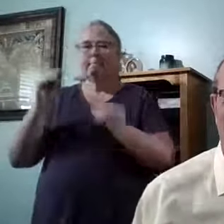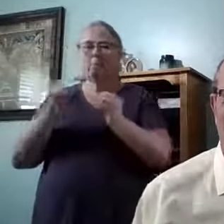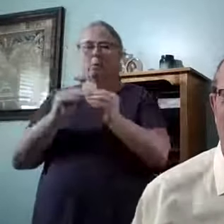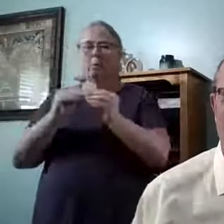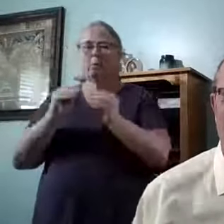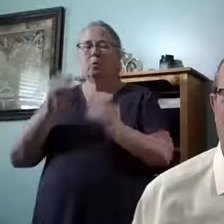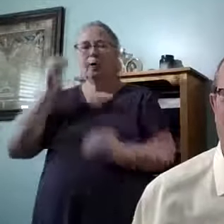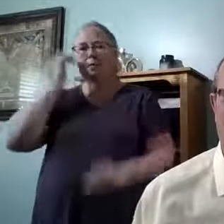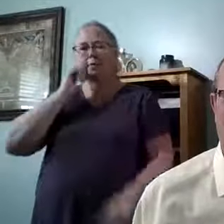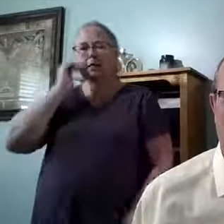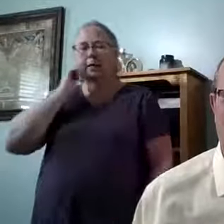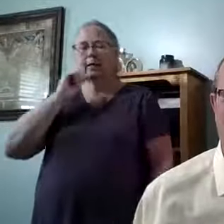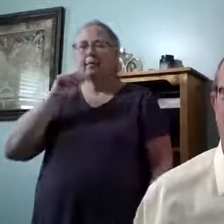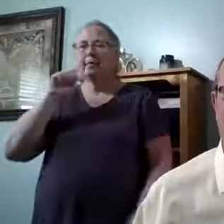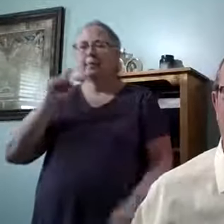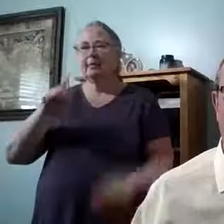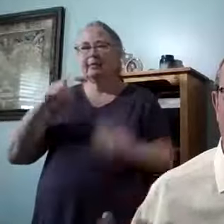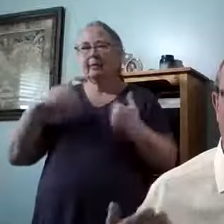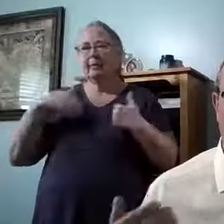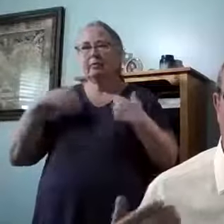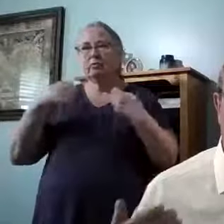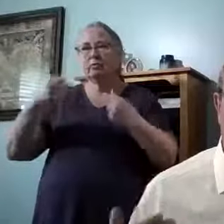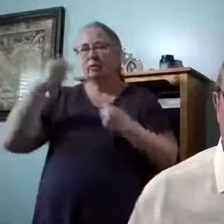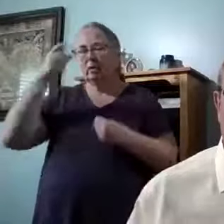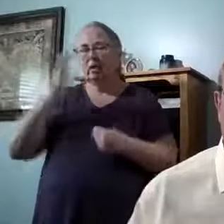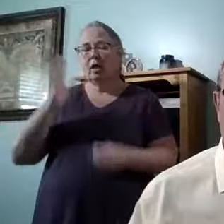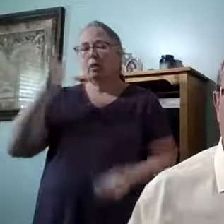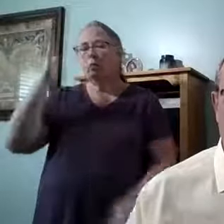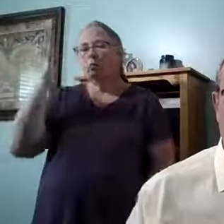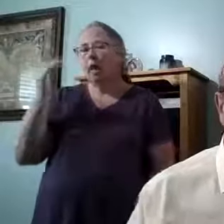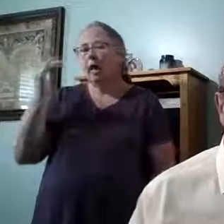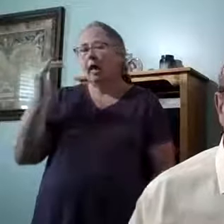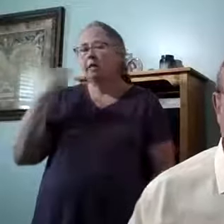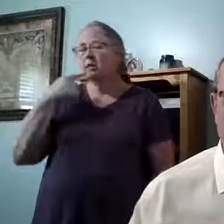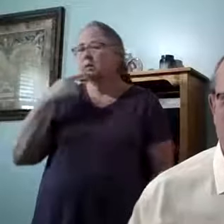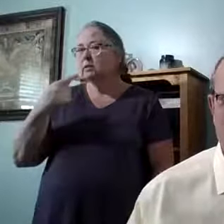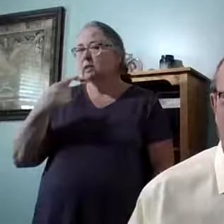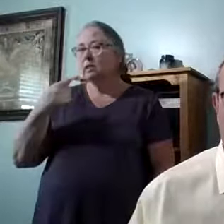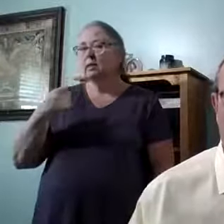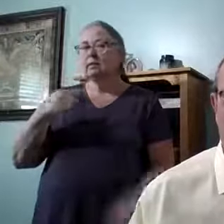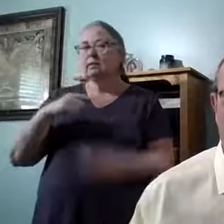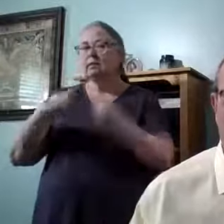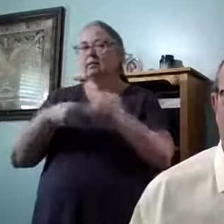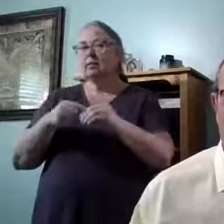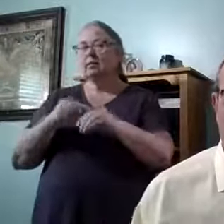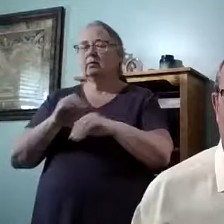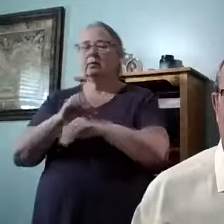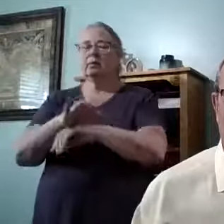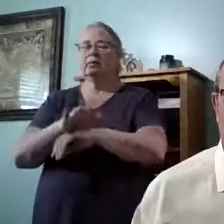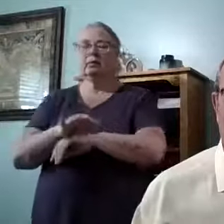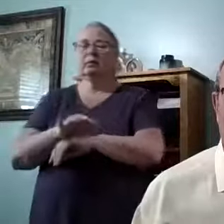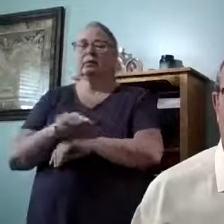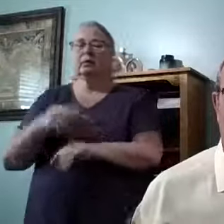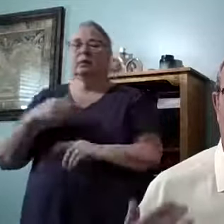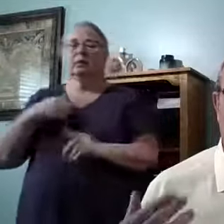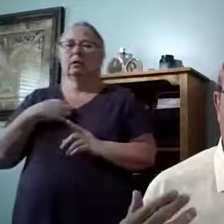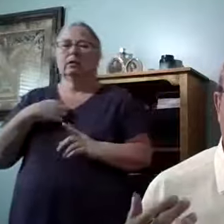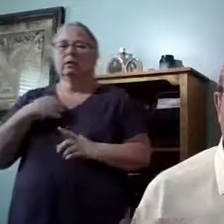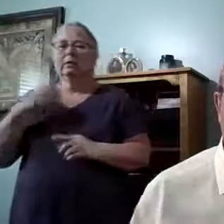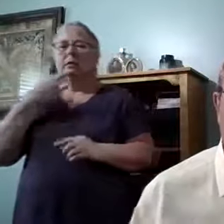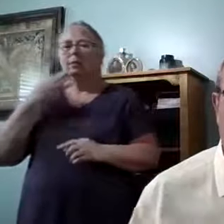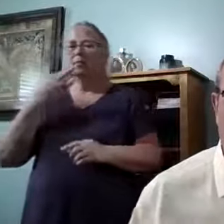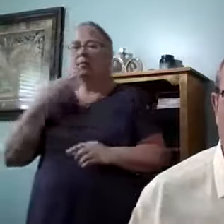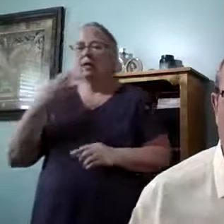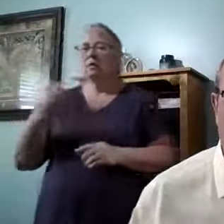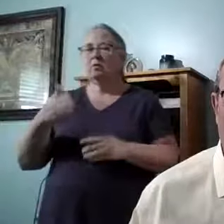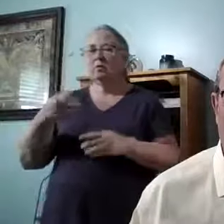more every day, I've got to have the strength of God. That's why when you say something about the message, you know, I say, well,